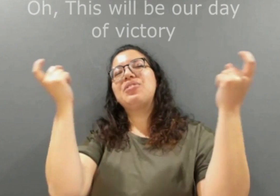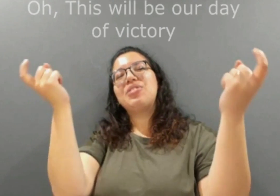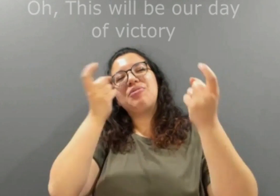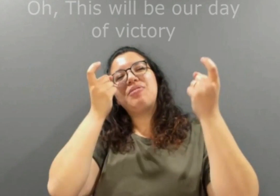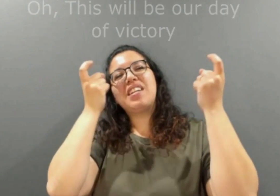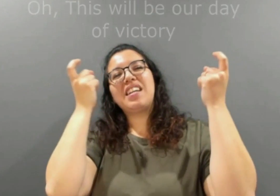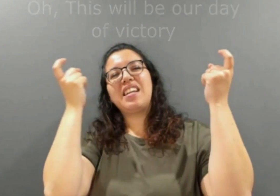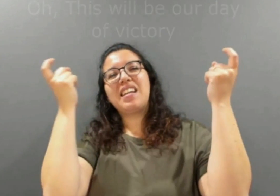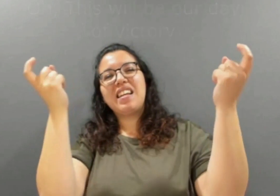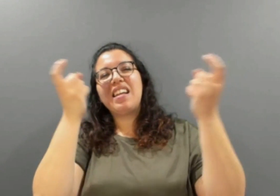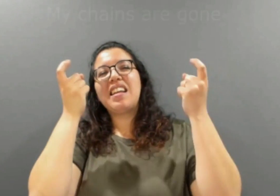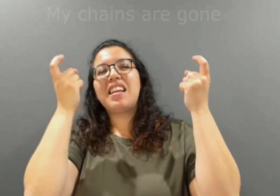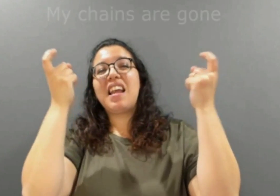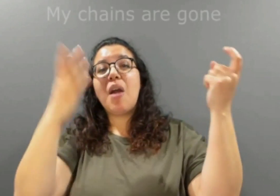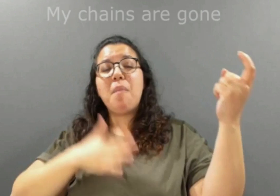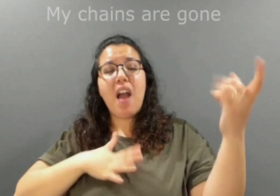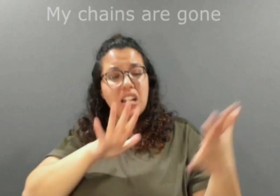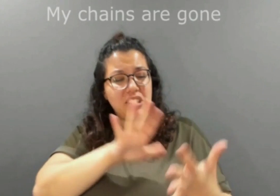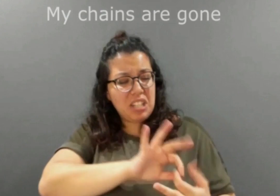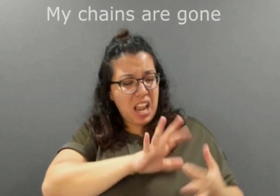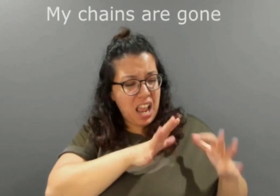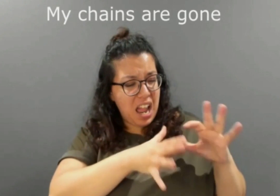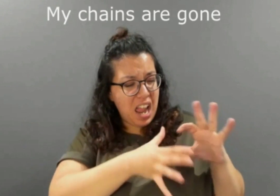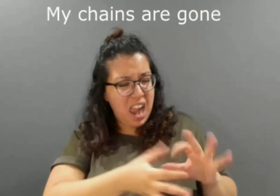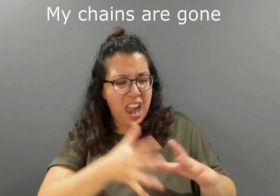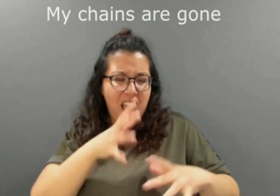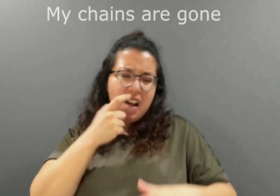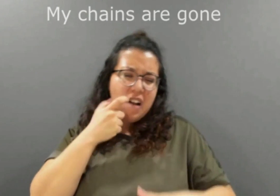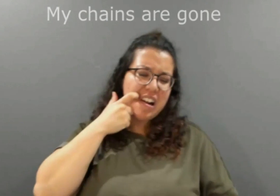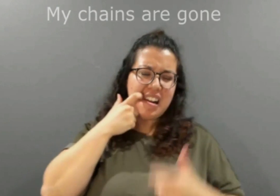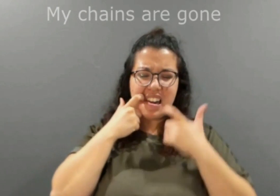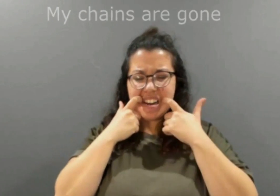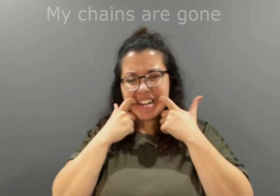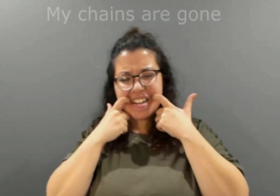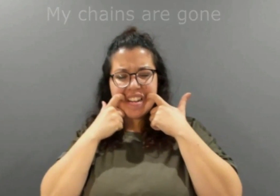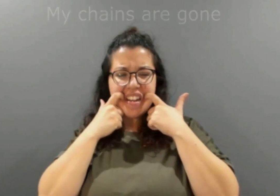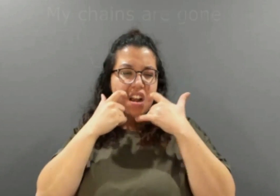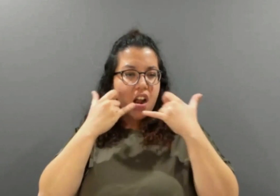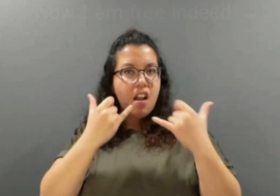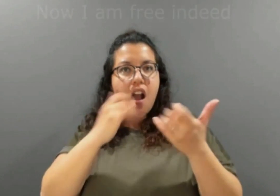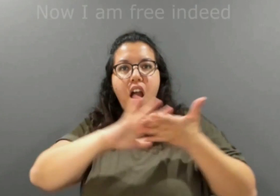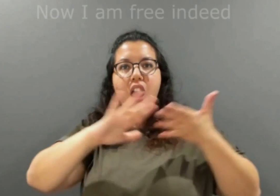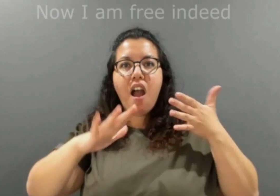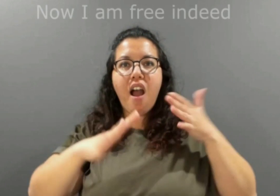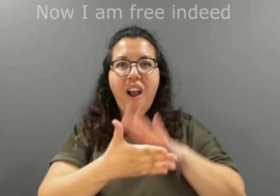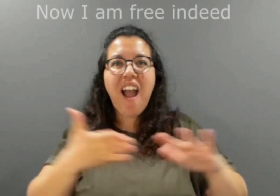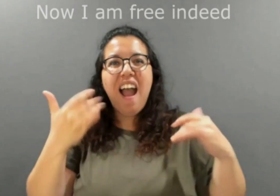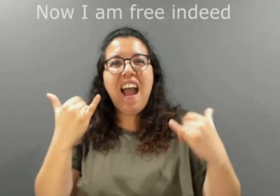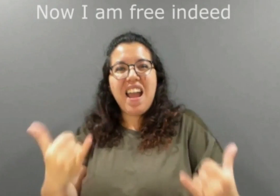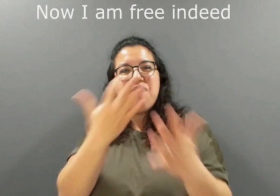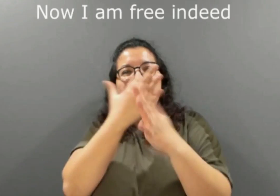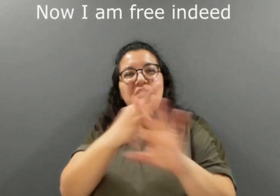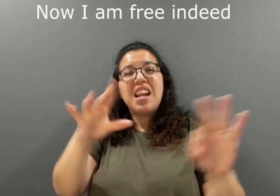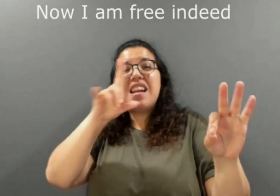My chains are gone Now I am free indeed